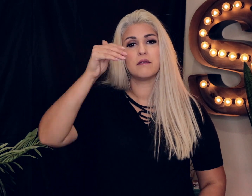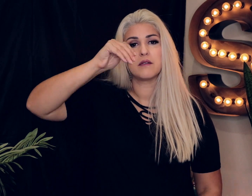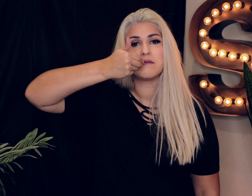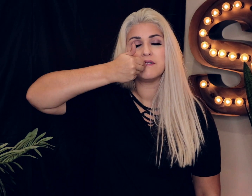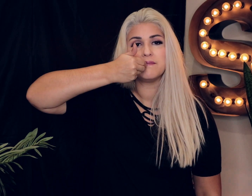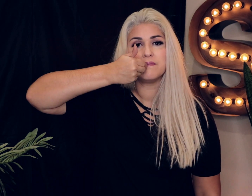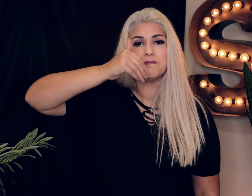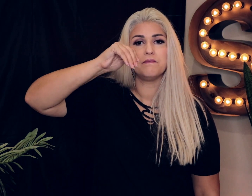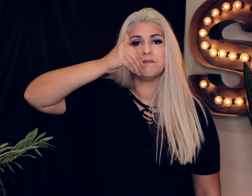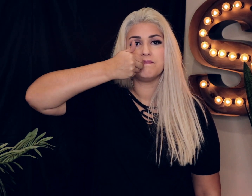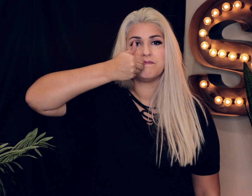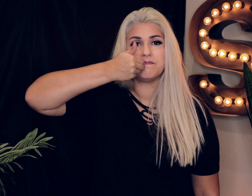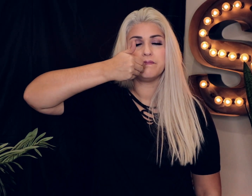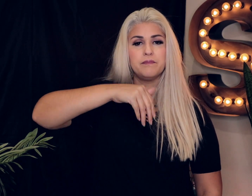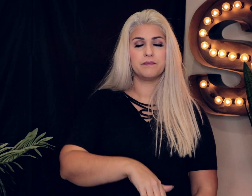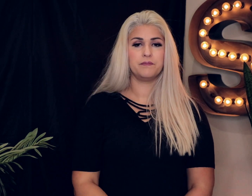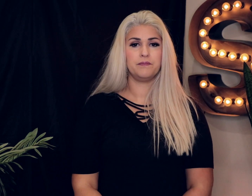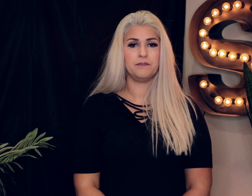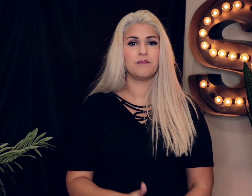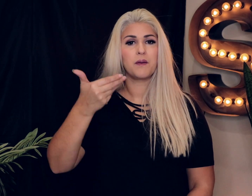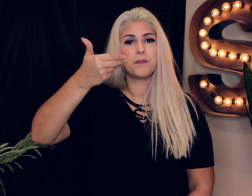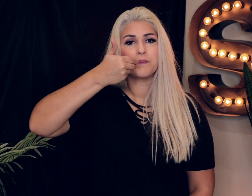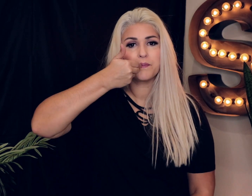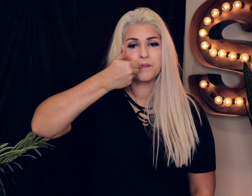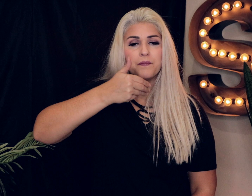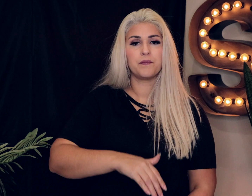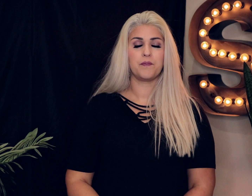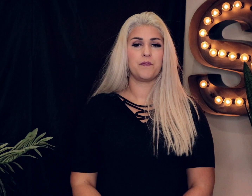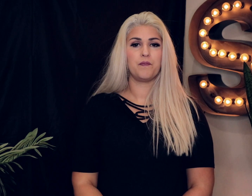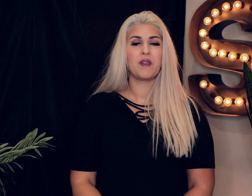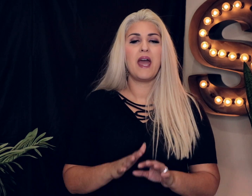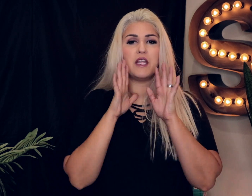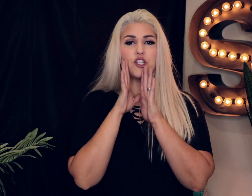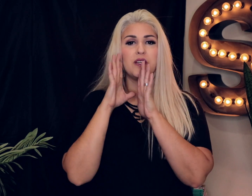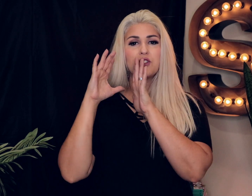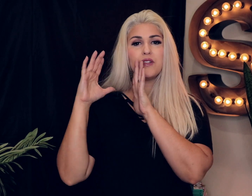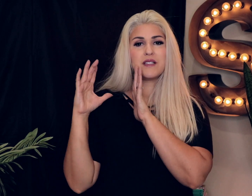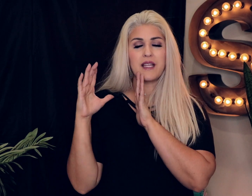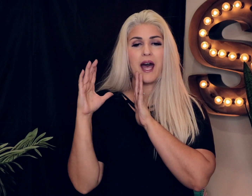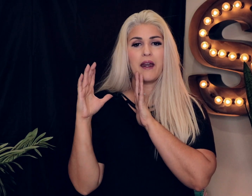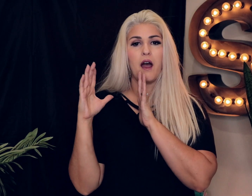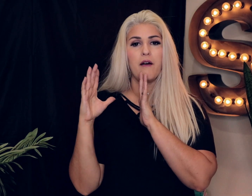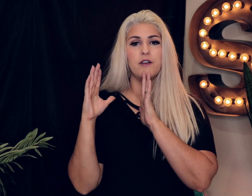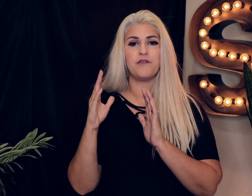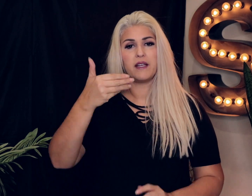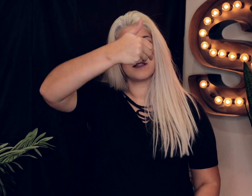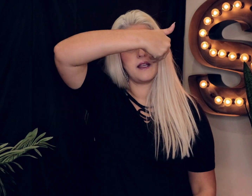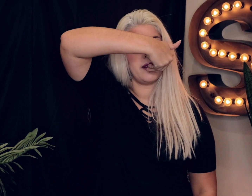and it's just to the side of your face it's not